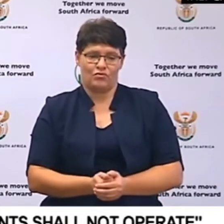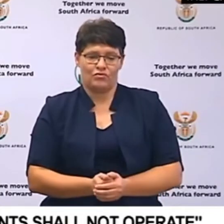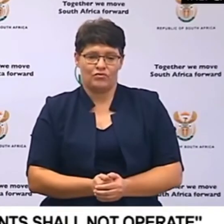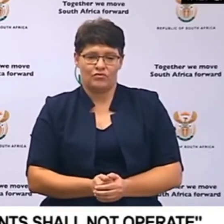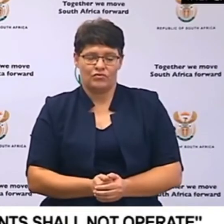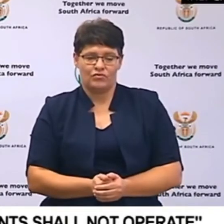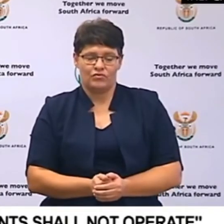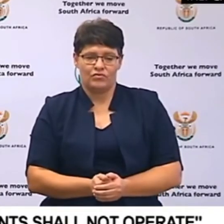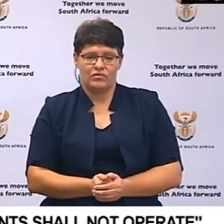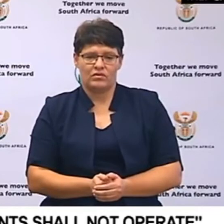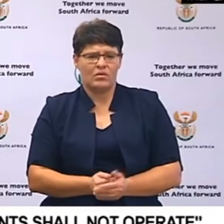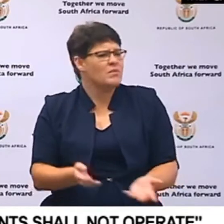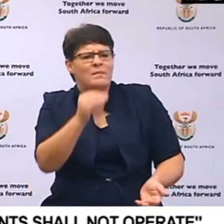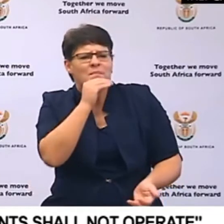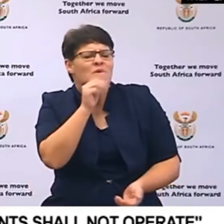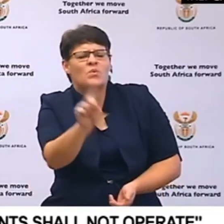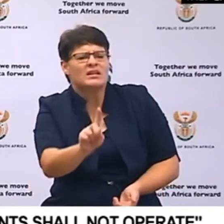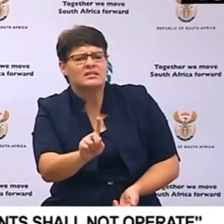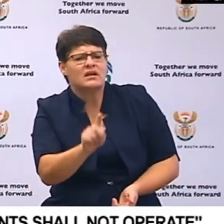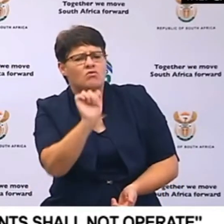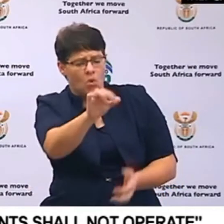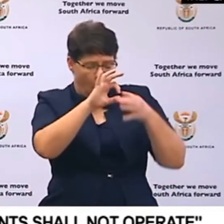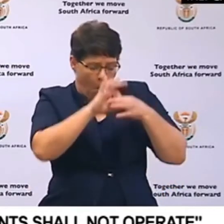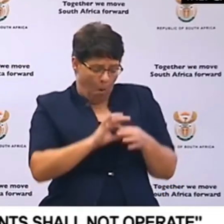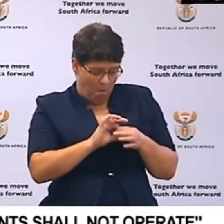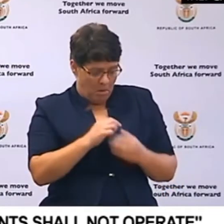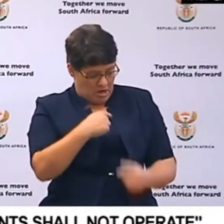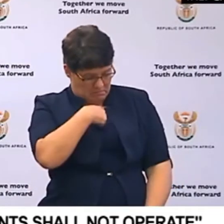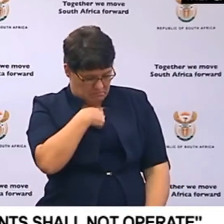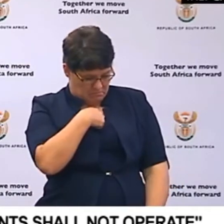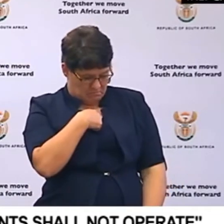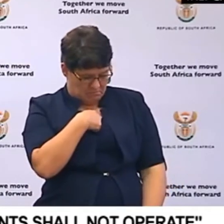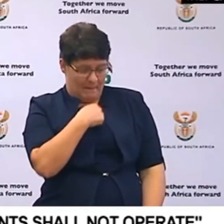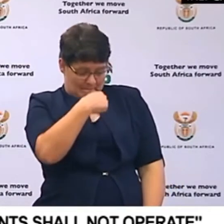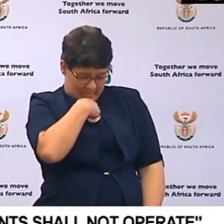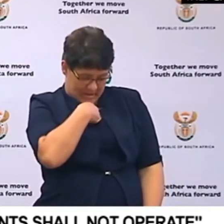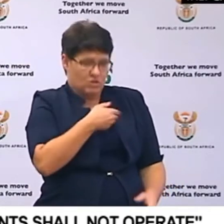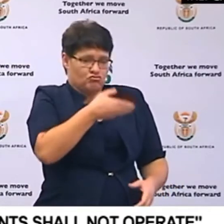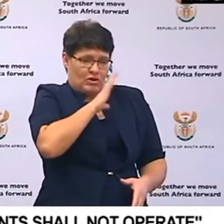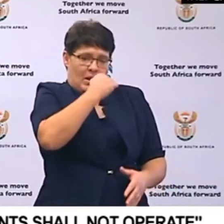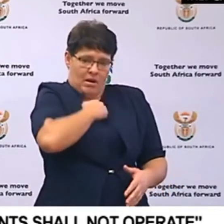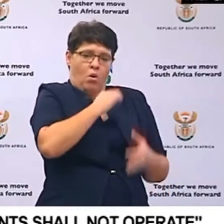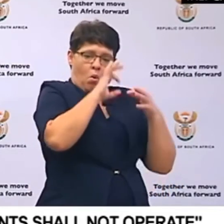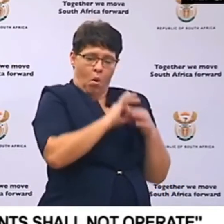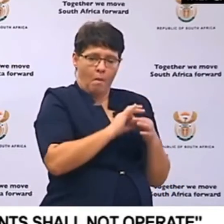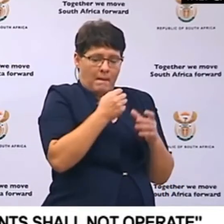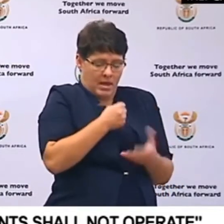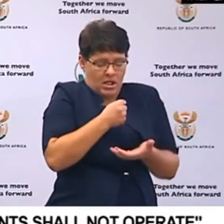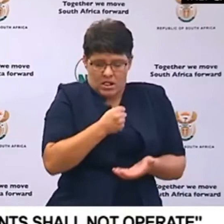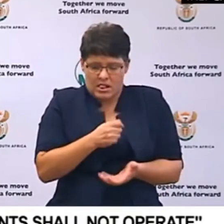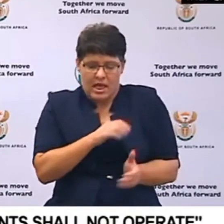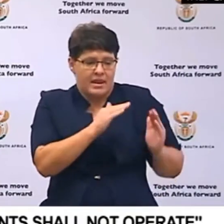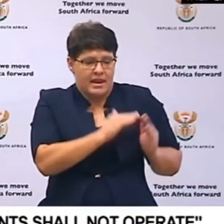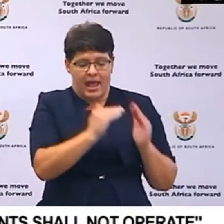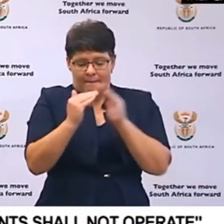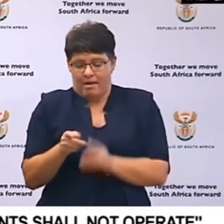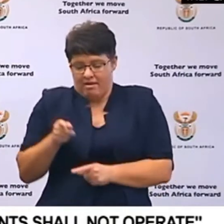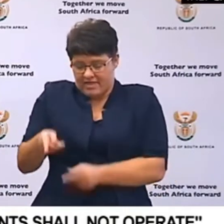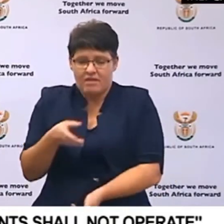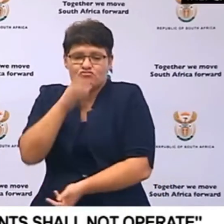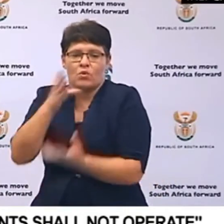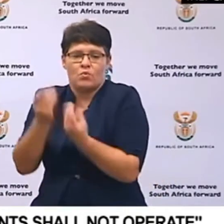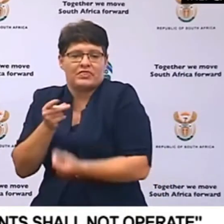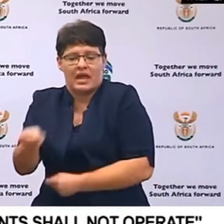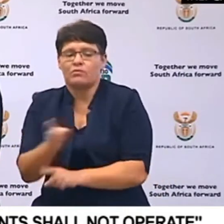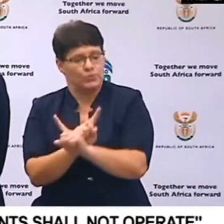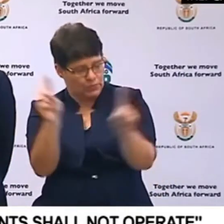so which means what you have at your home you'll consume it there not next door there shall be no